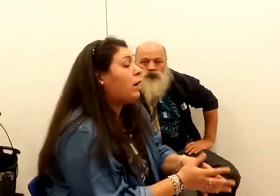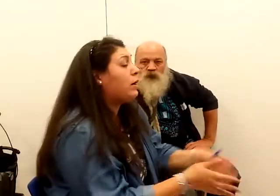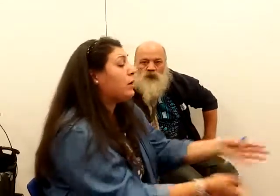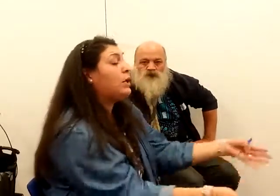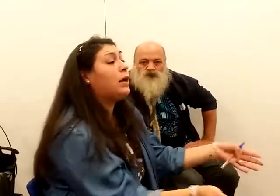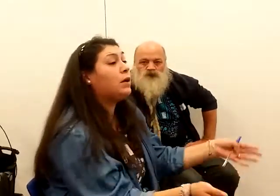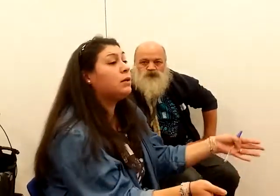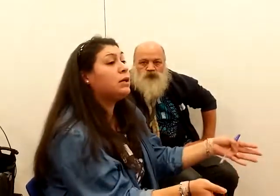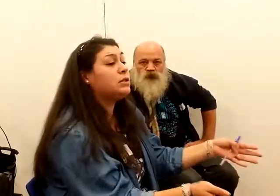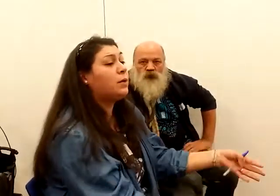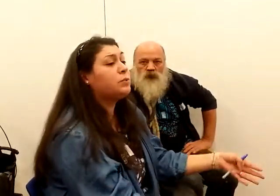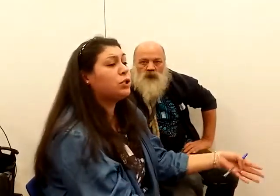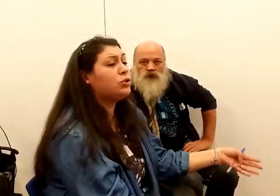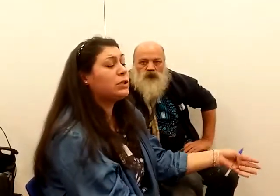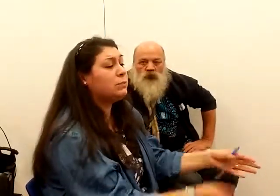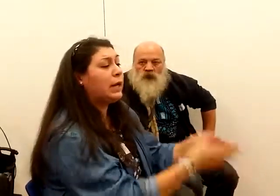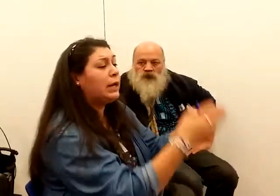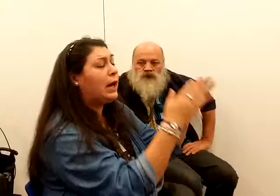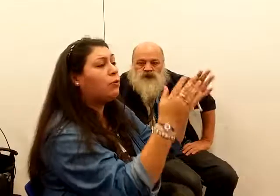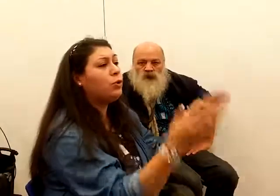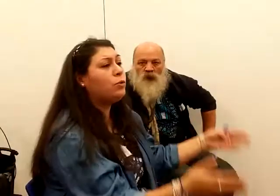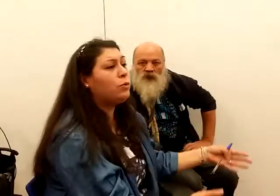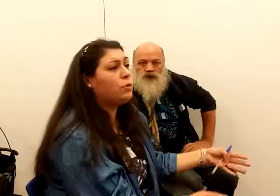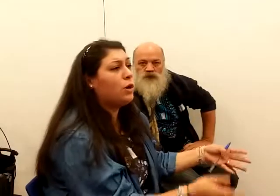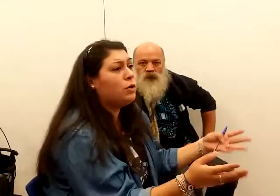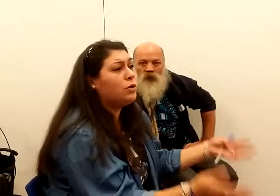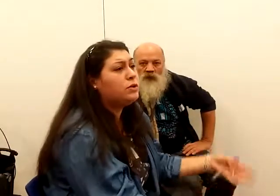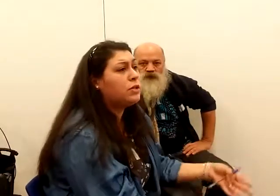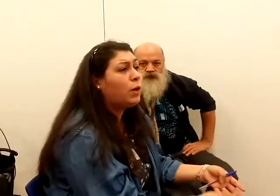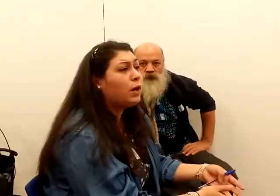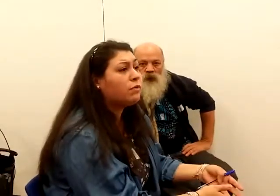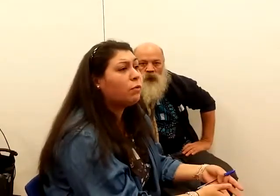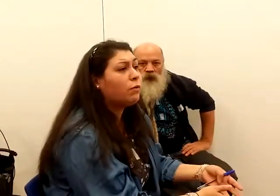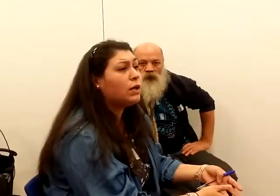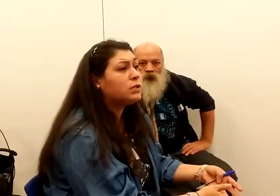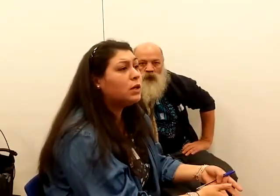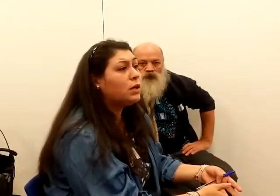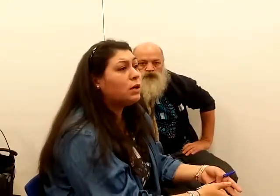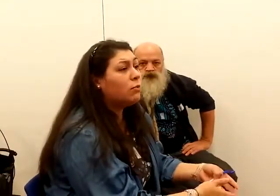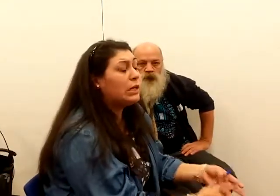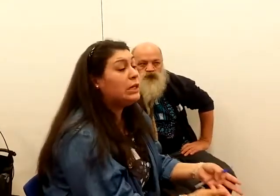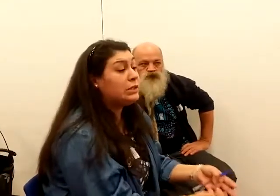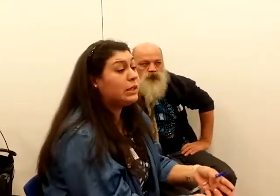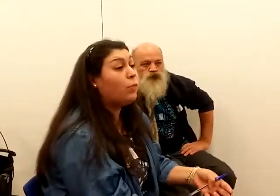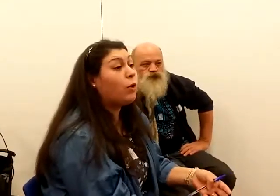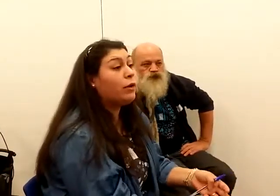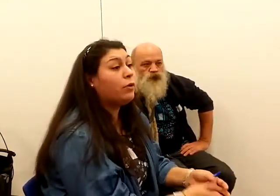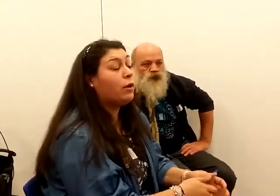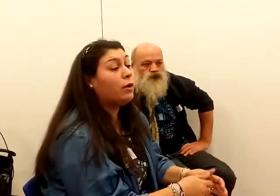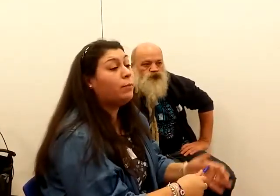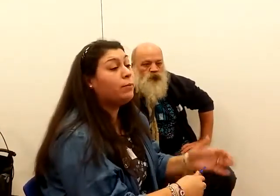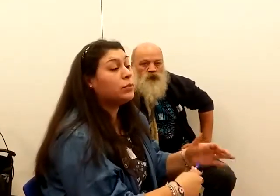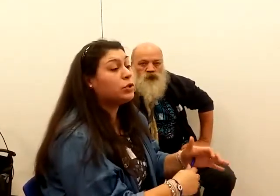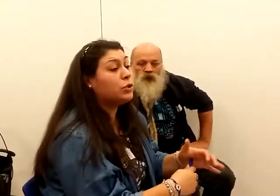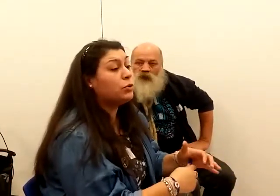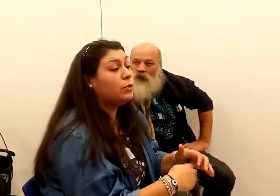say, right, can you get an interpreter to explain how UC works for us? We need someone to